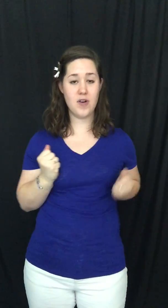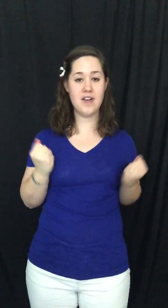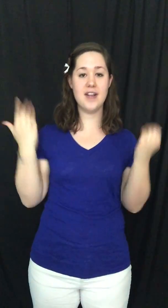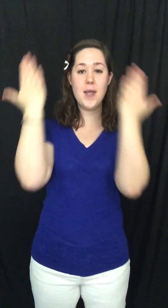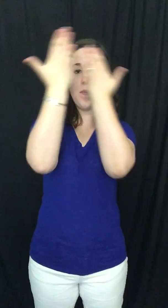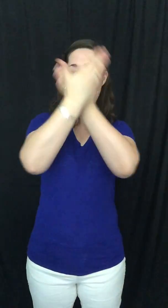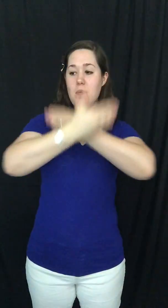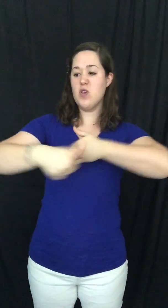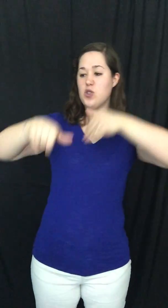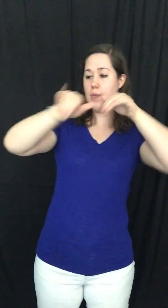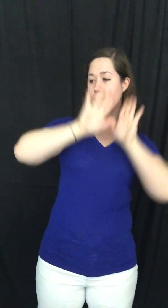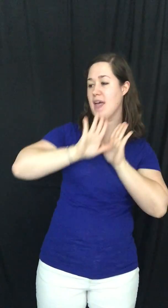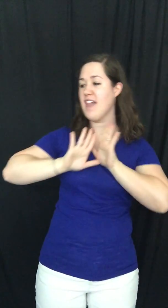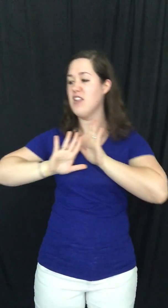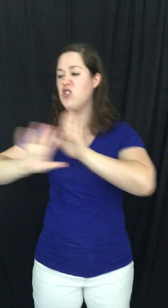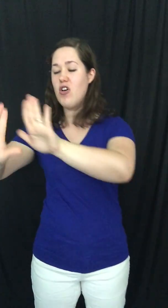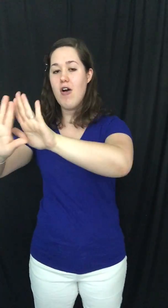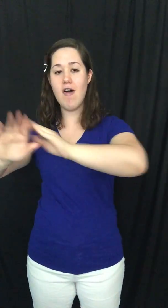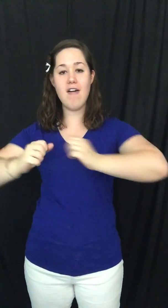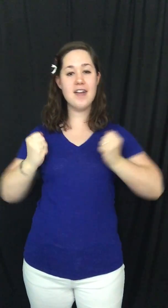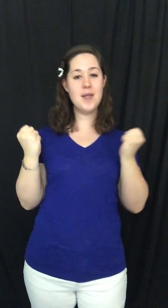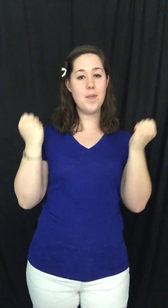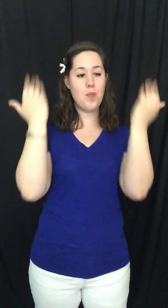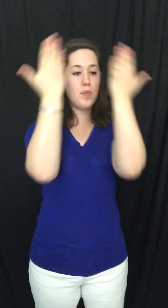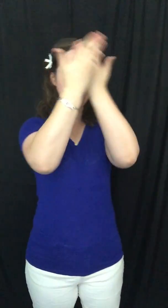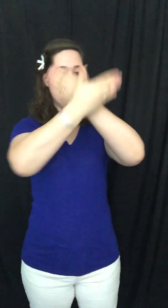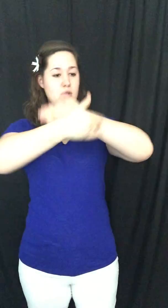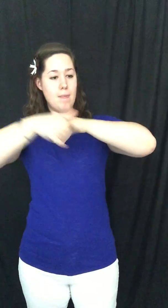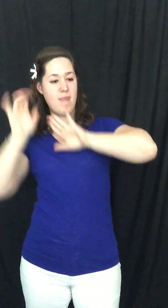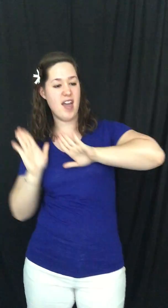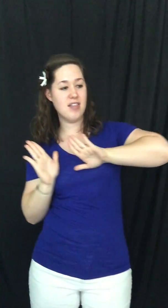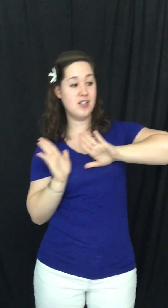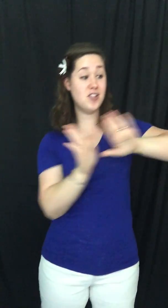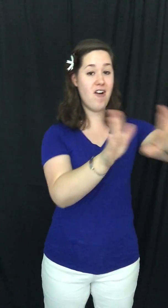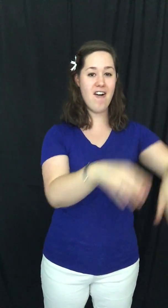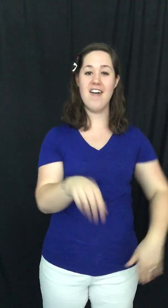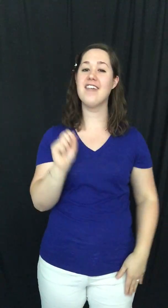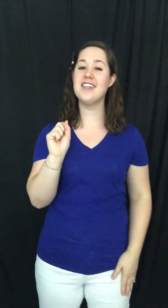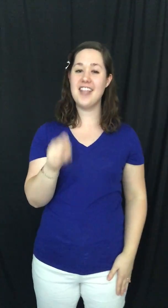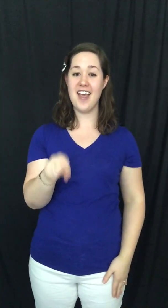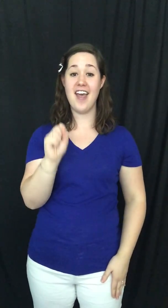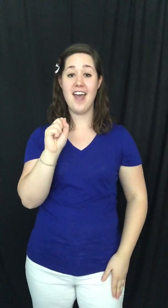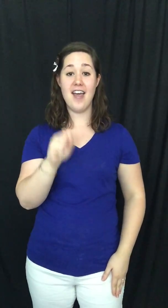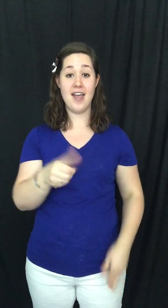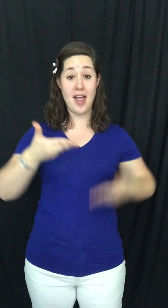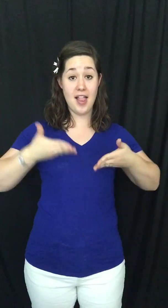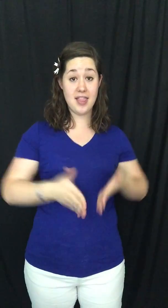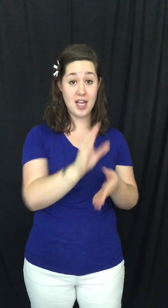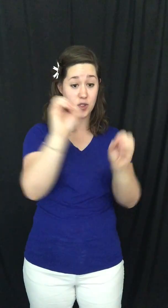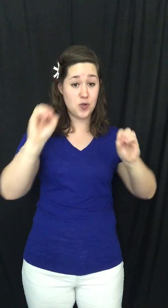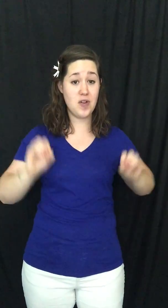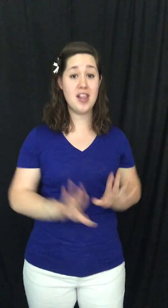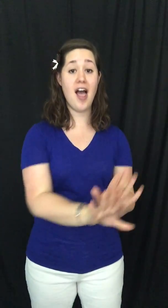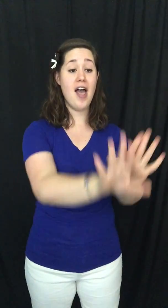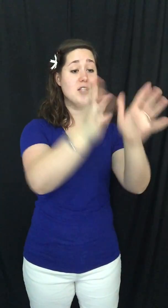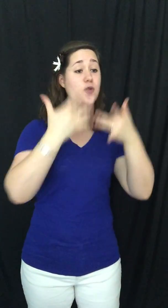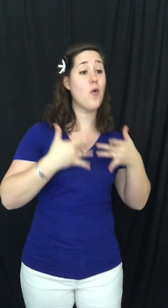Keep on pushing back the dark, keep on pushing back the dark Yeah To the light so